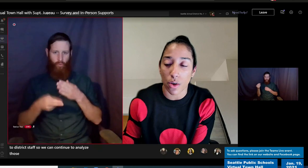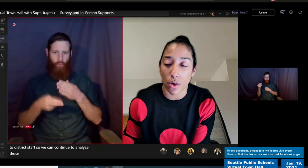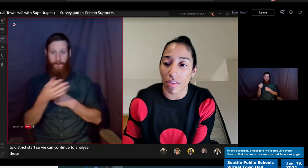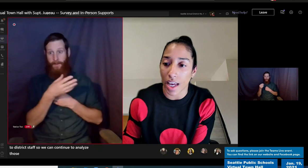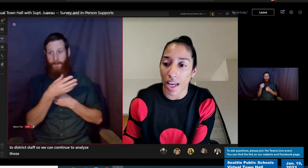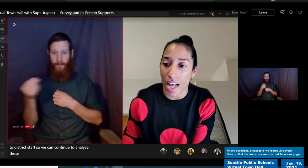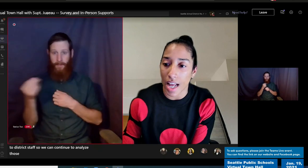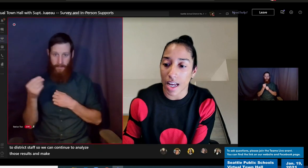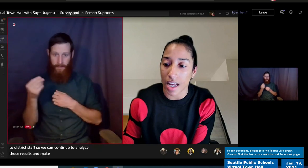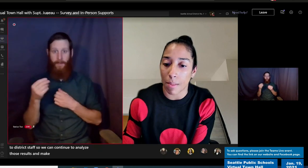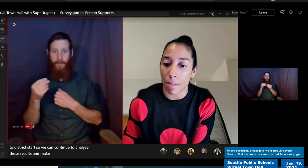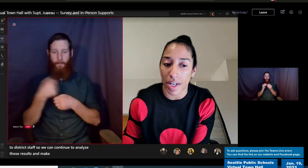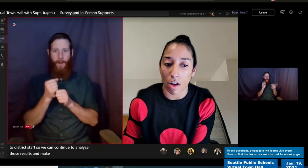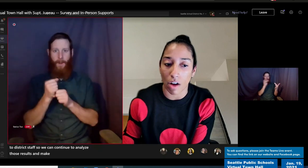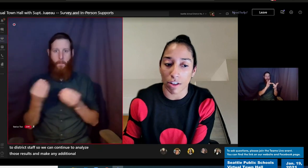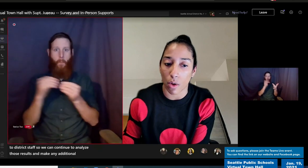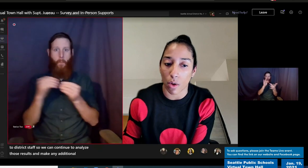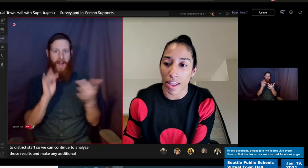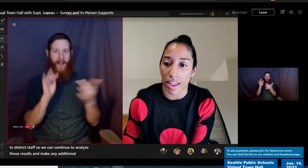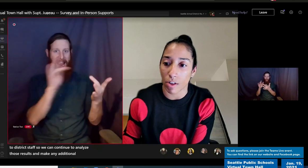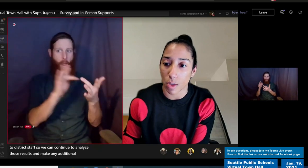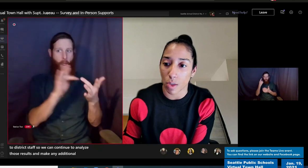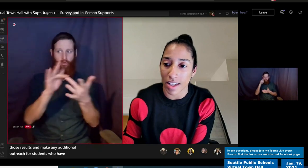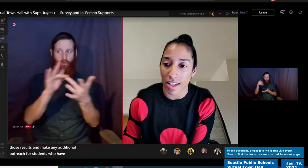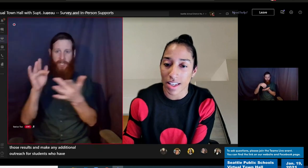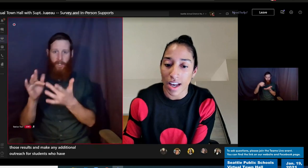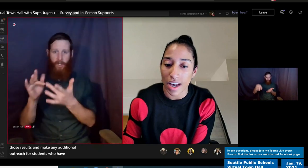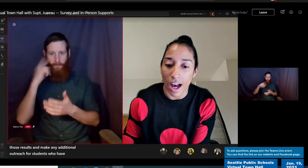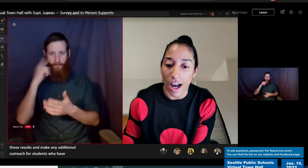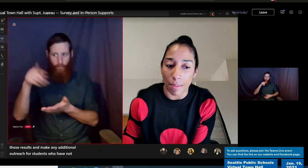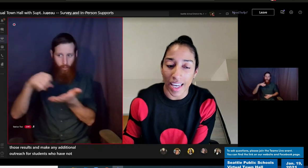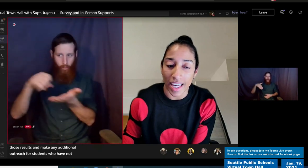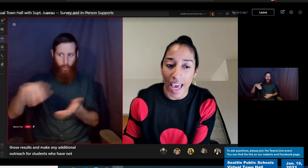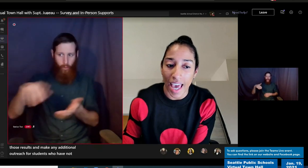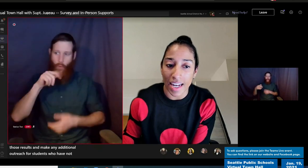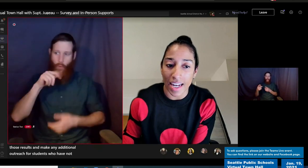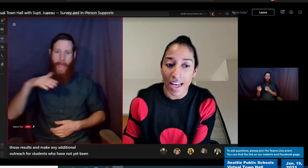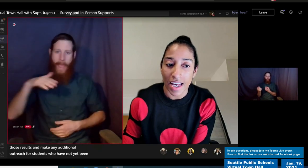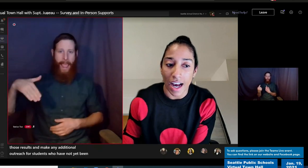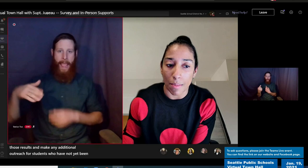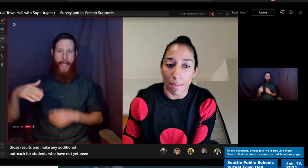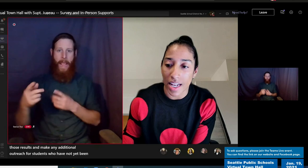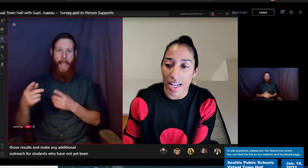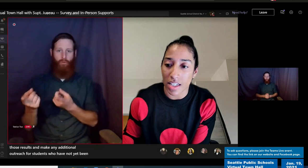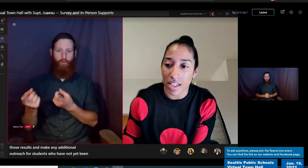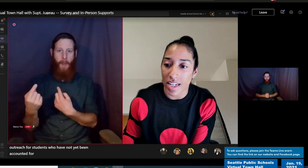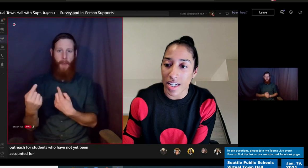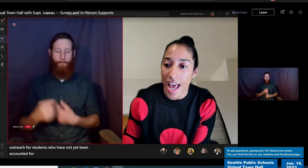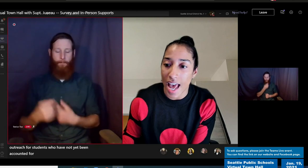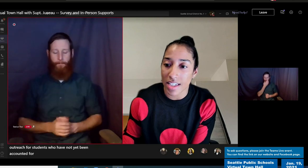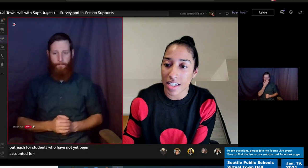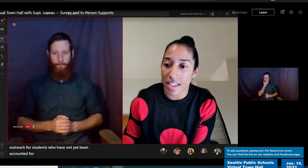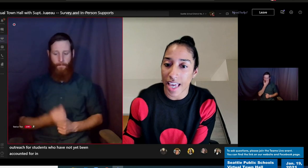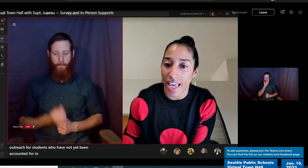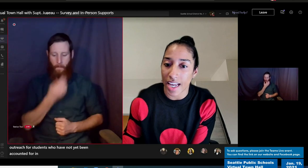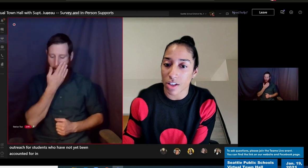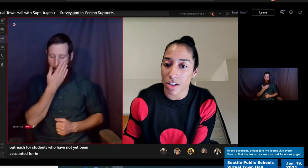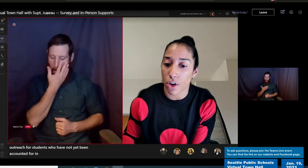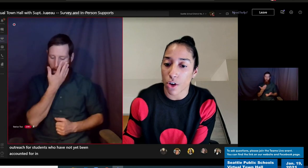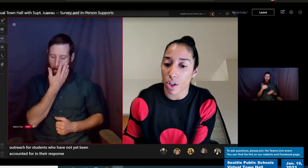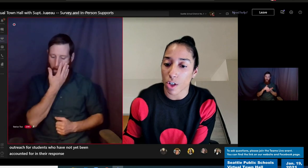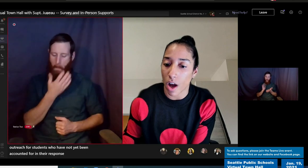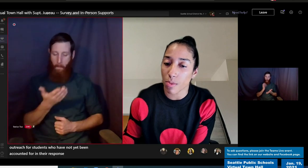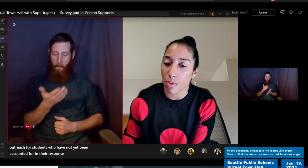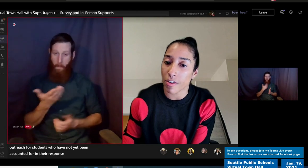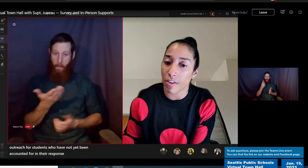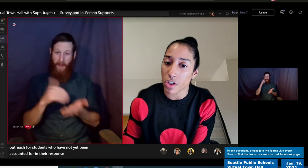who have not yet been accounted for in their response. Again, it is our intent to get a yes or no